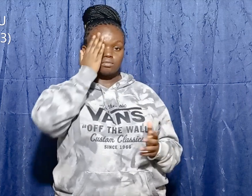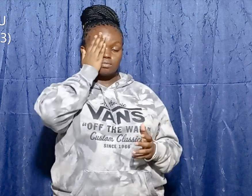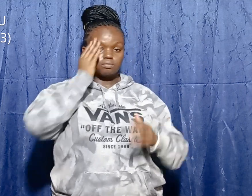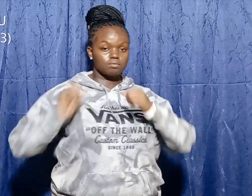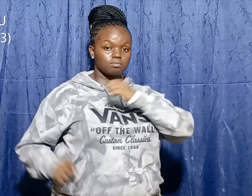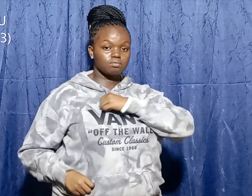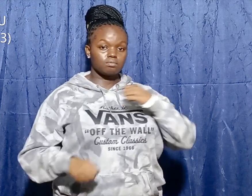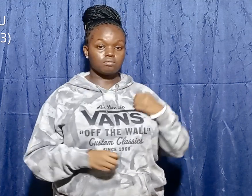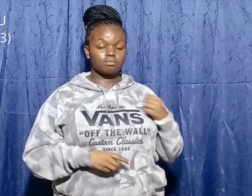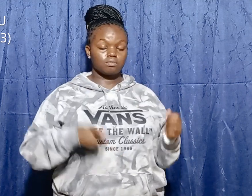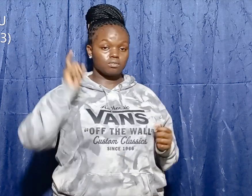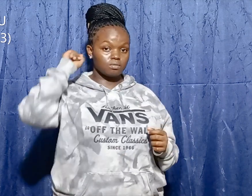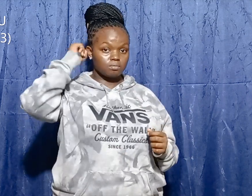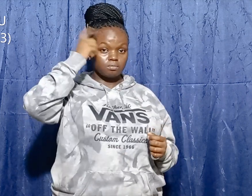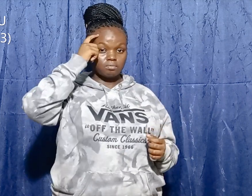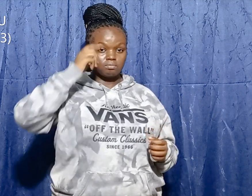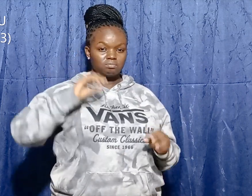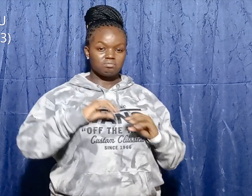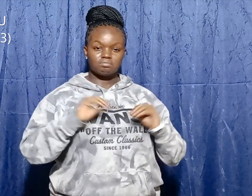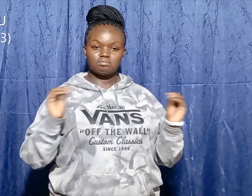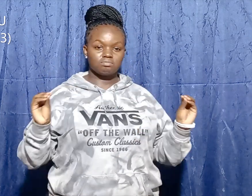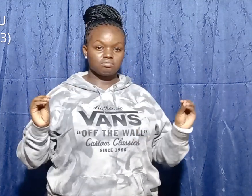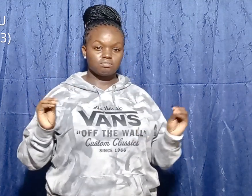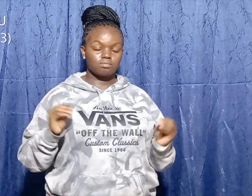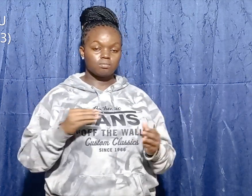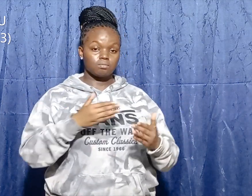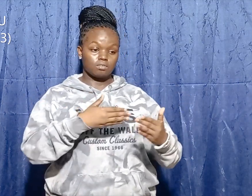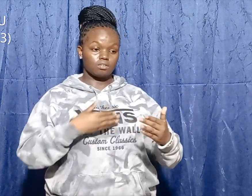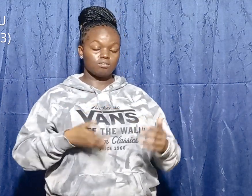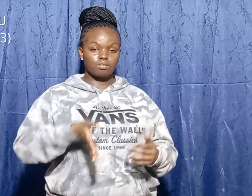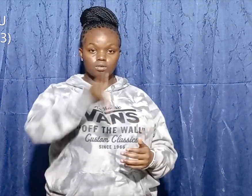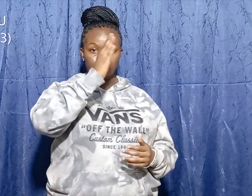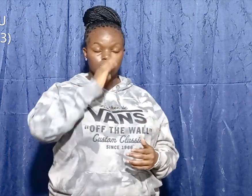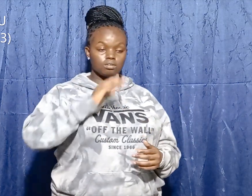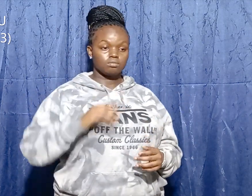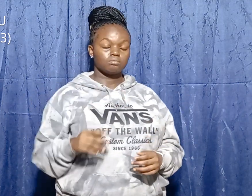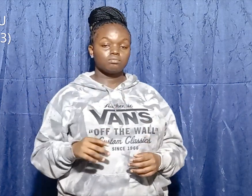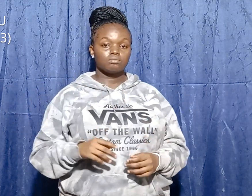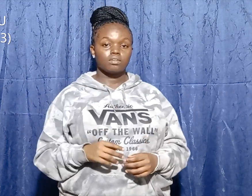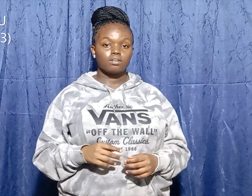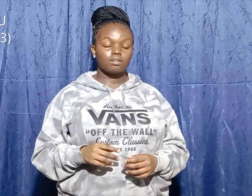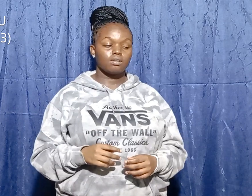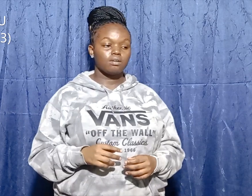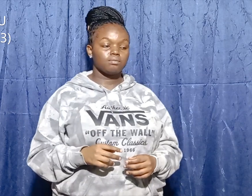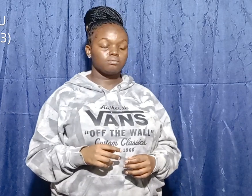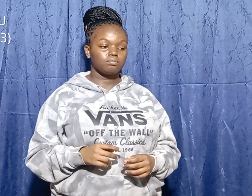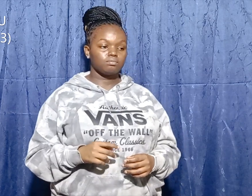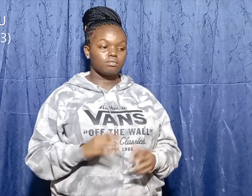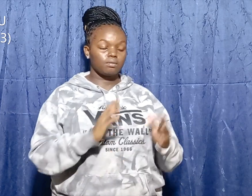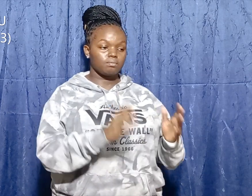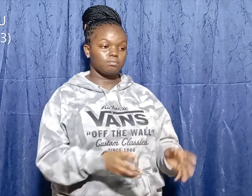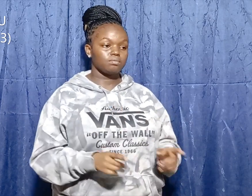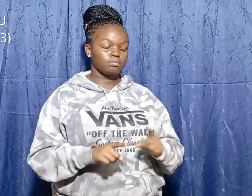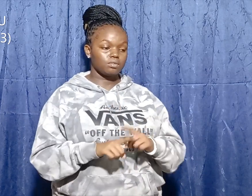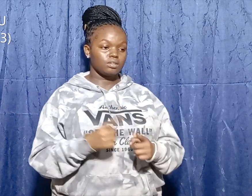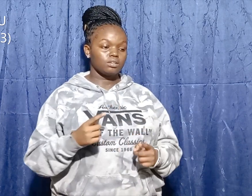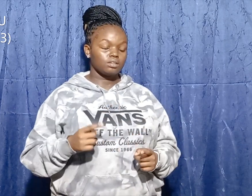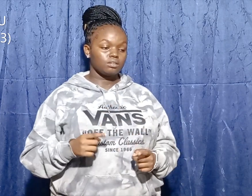nothing before God. If a person kills Goliath, King Saul will give the person wealth, what will King Saul